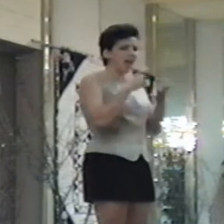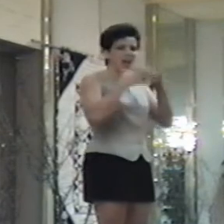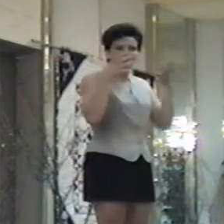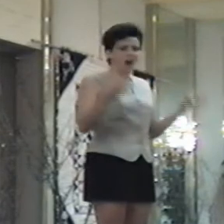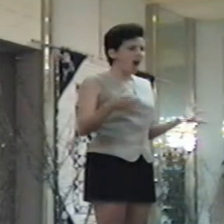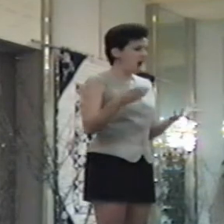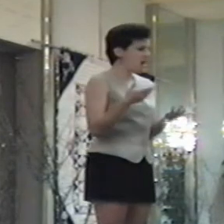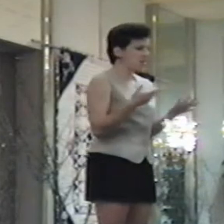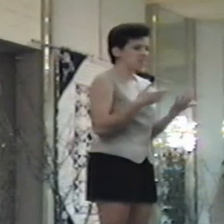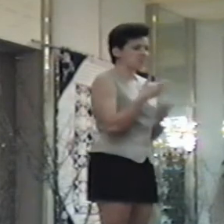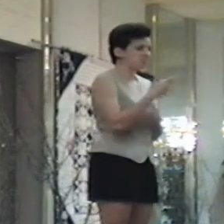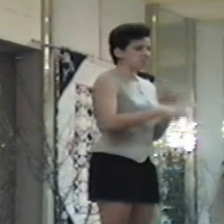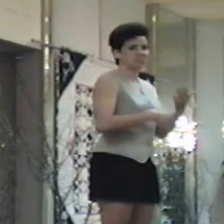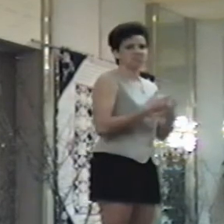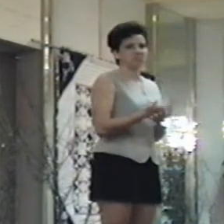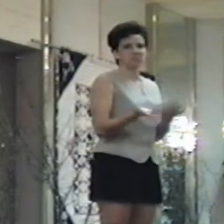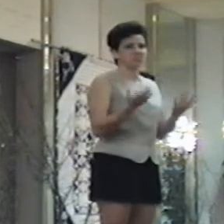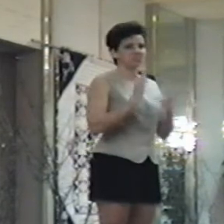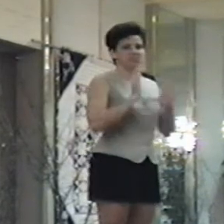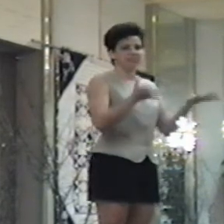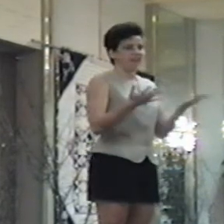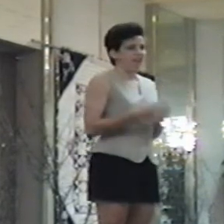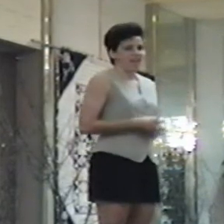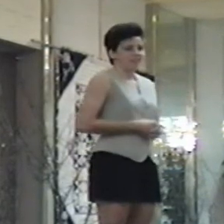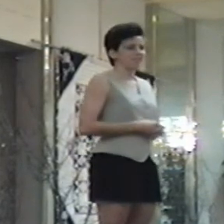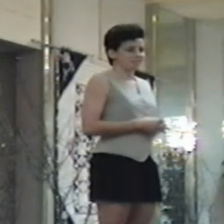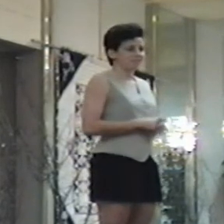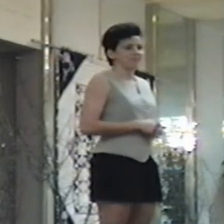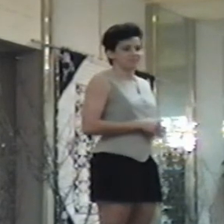eyes set a lot. So, that was fine.